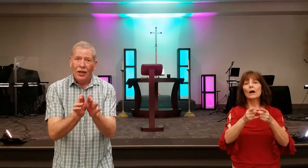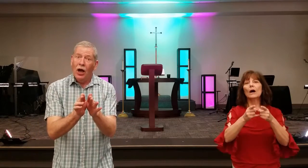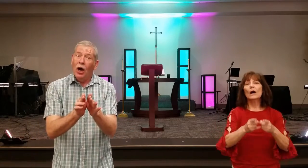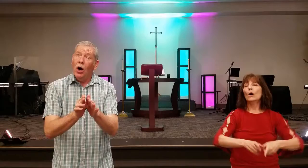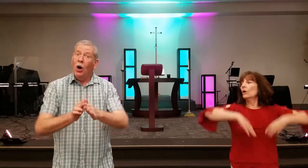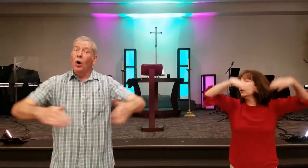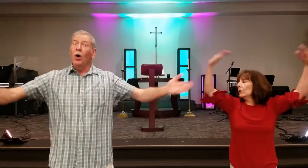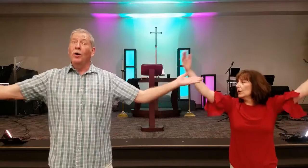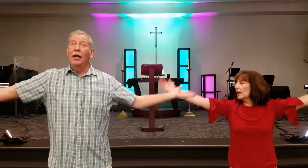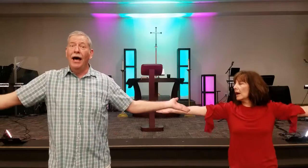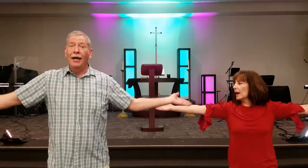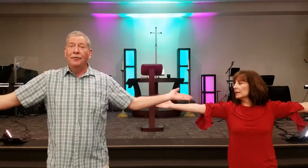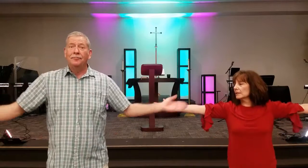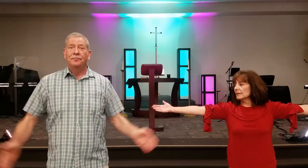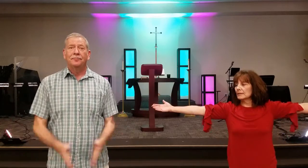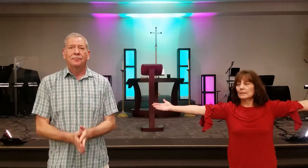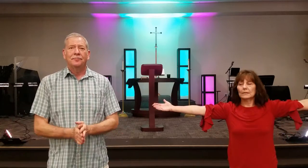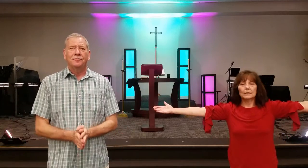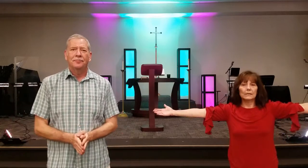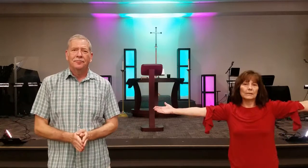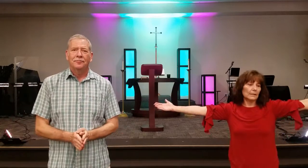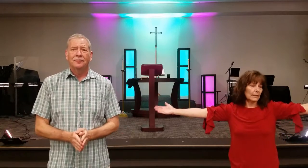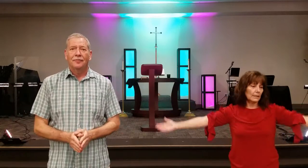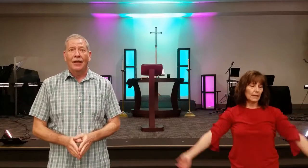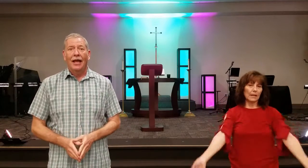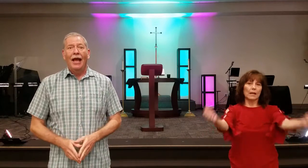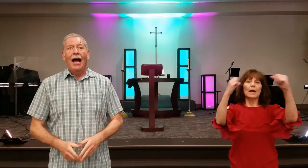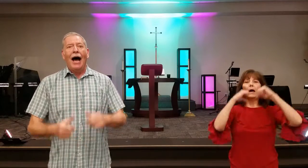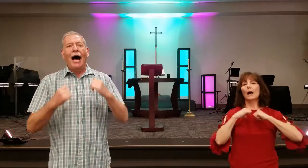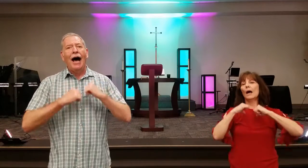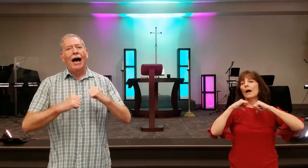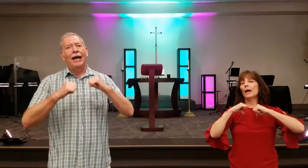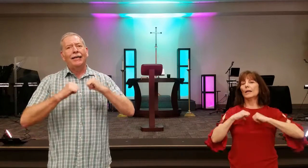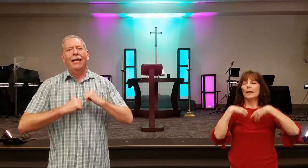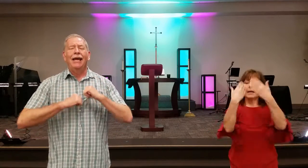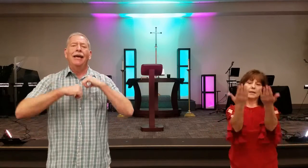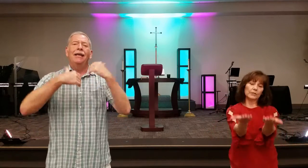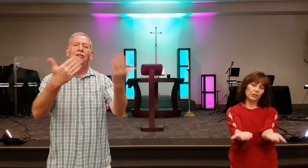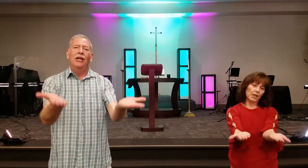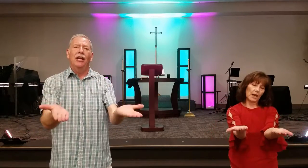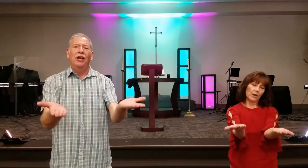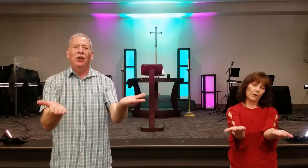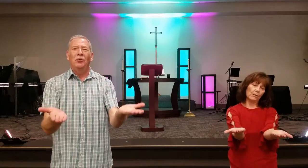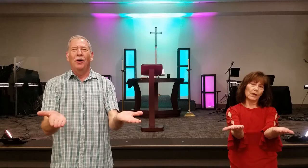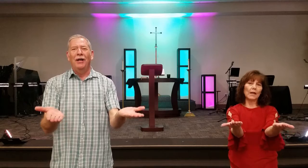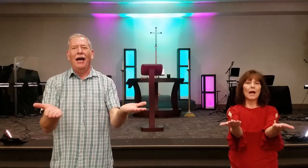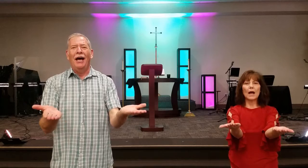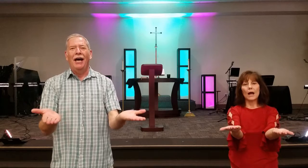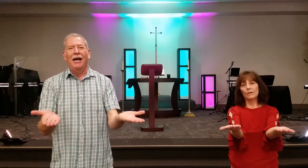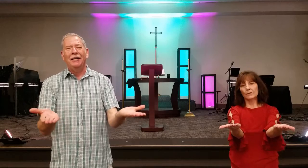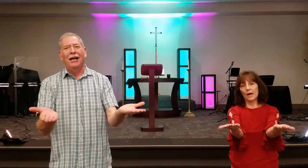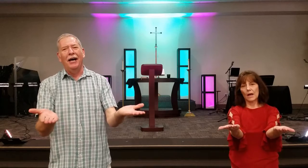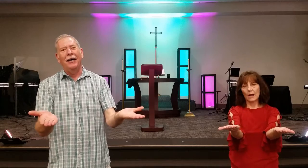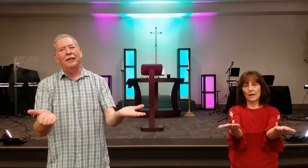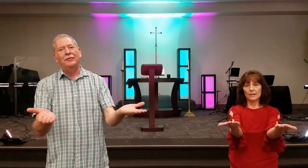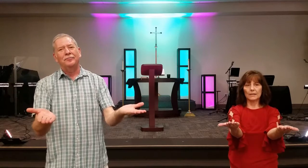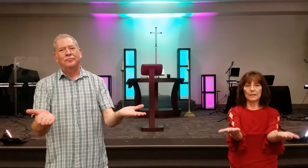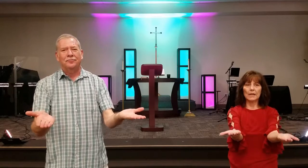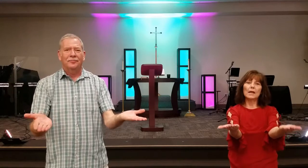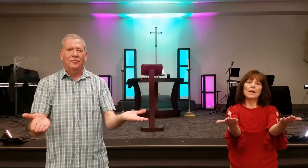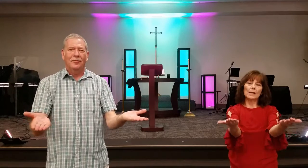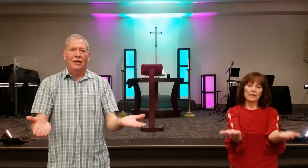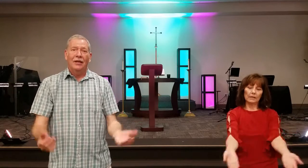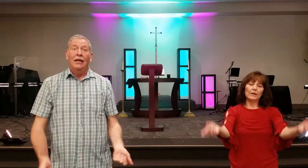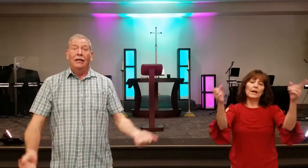Or a lot I can share what I've got